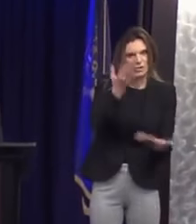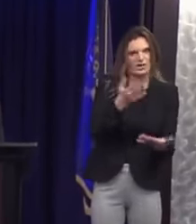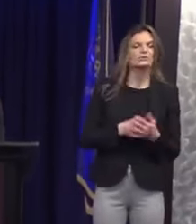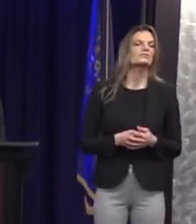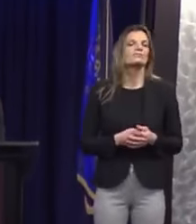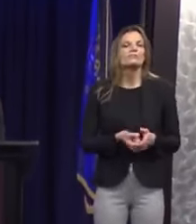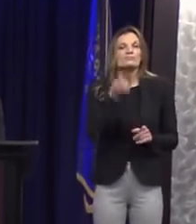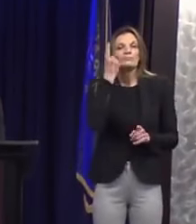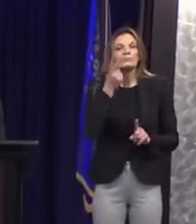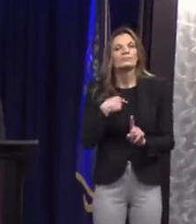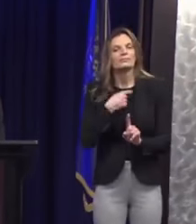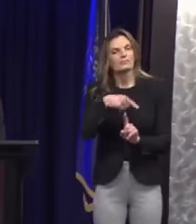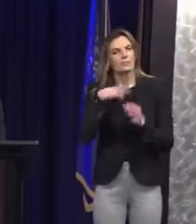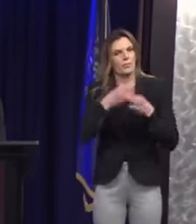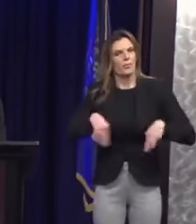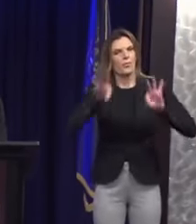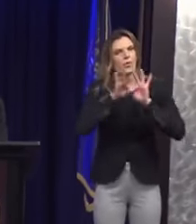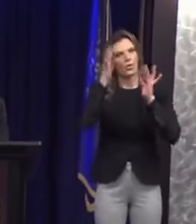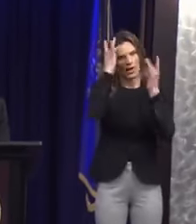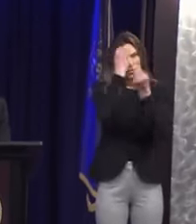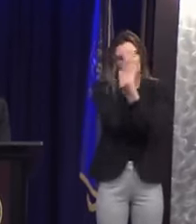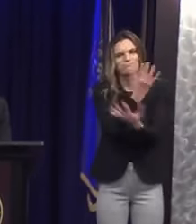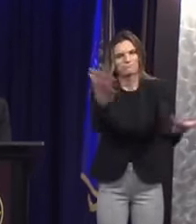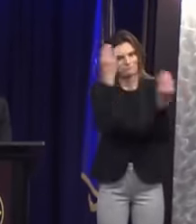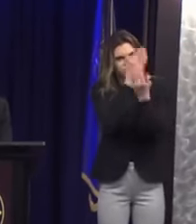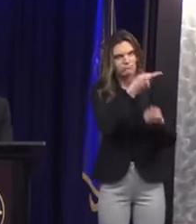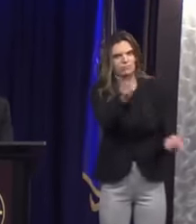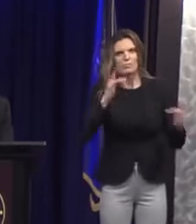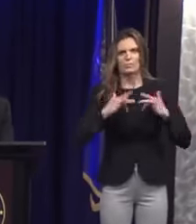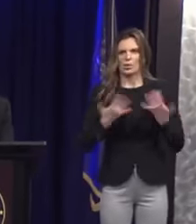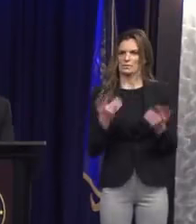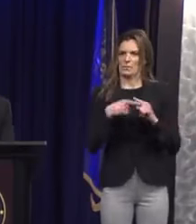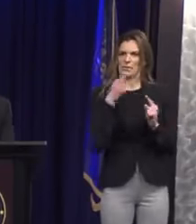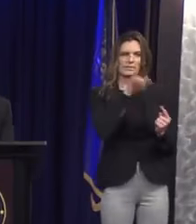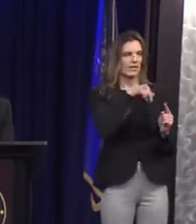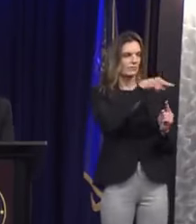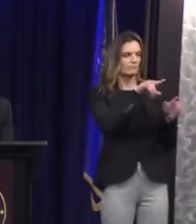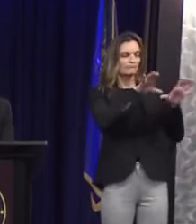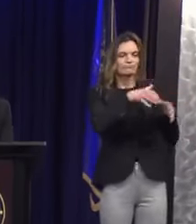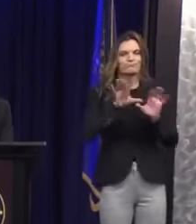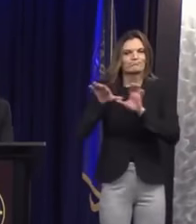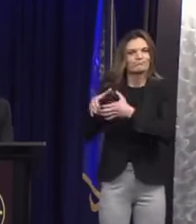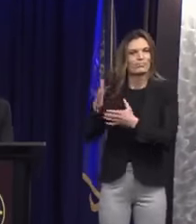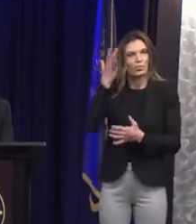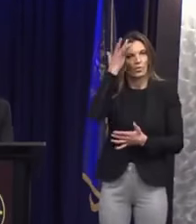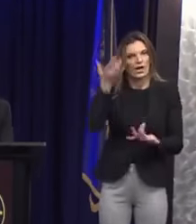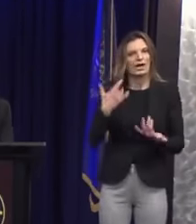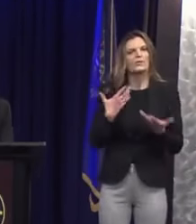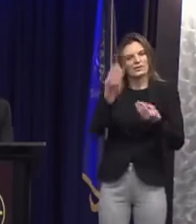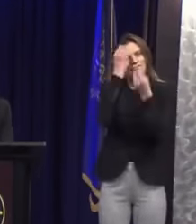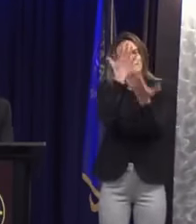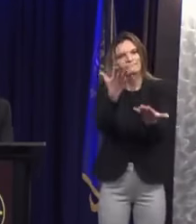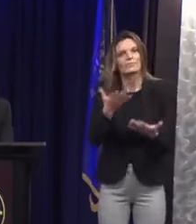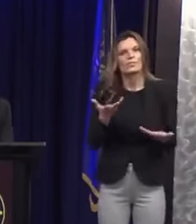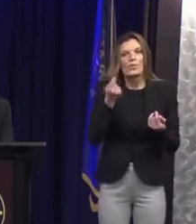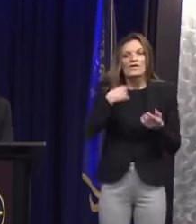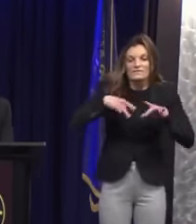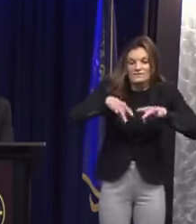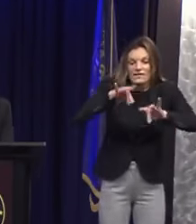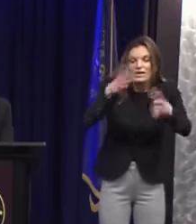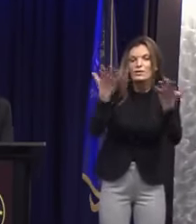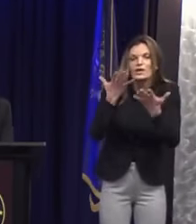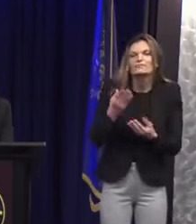essential to the health of our democracy. And as such, I hope the review of the circumstances in this case serves as a reminder